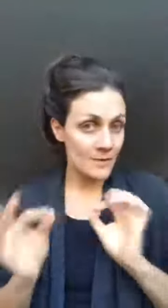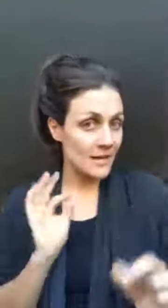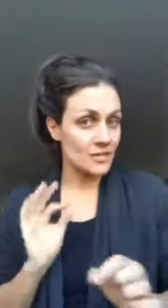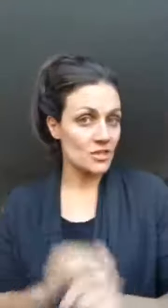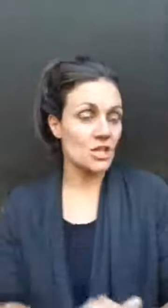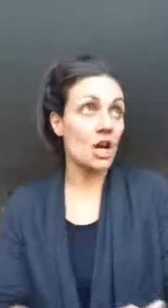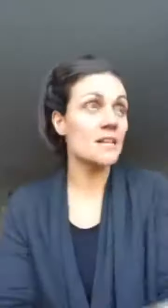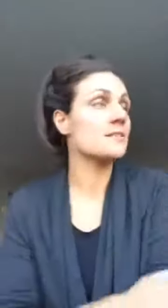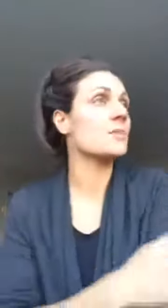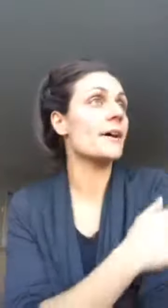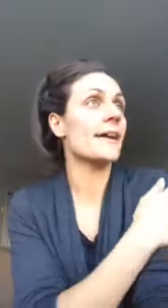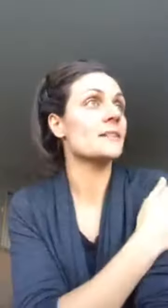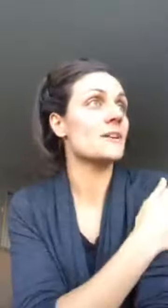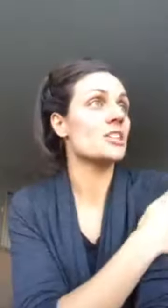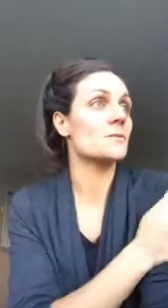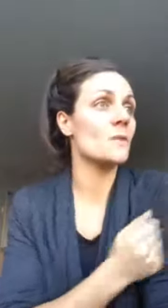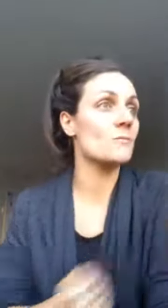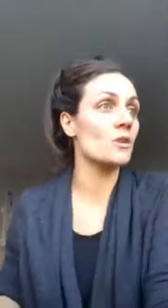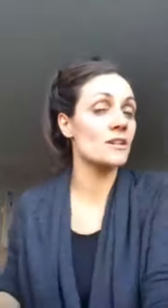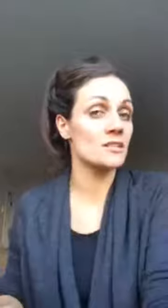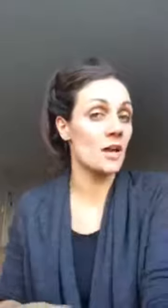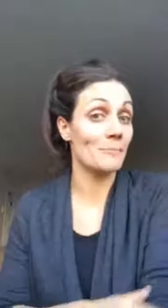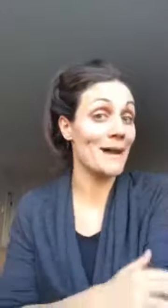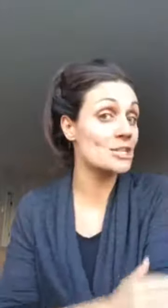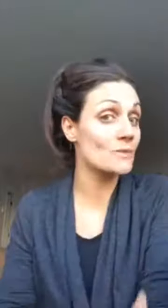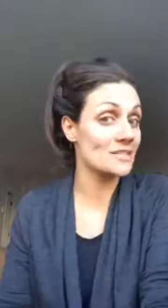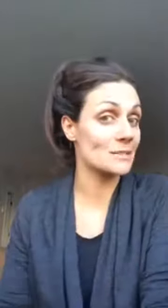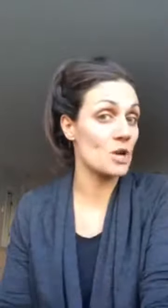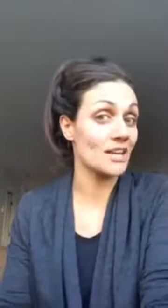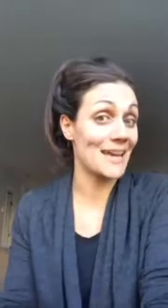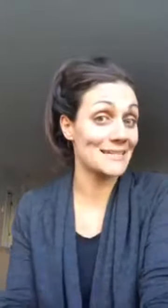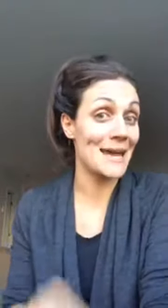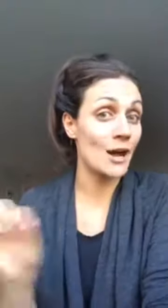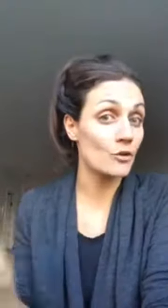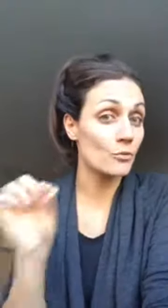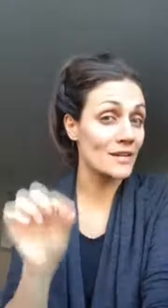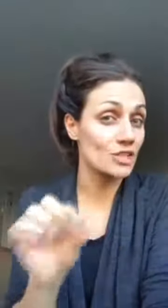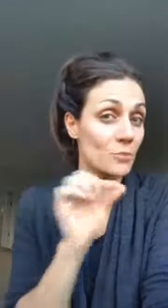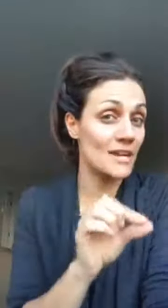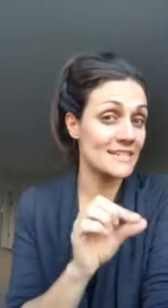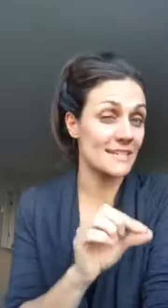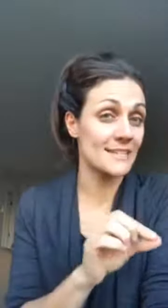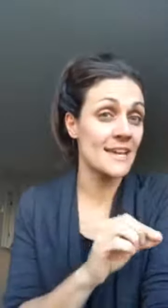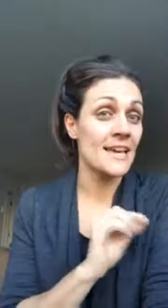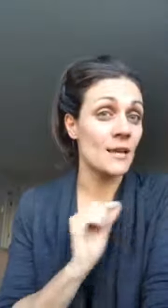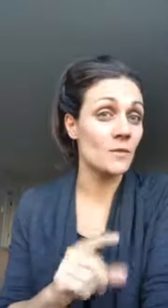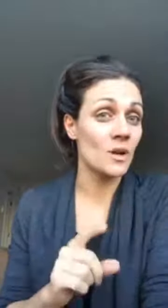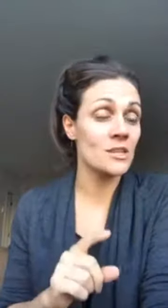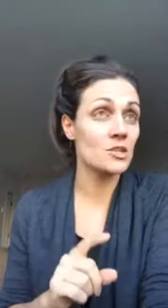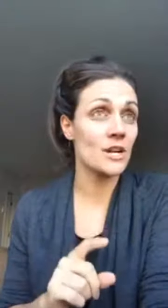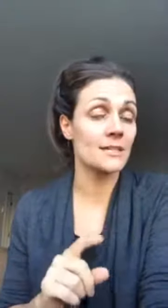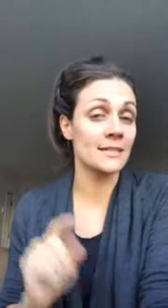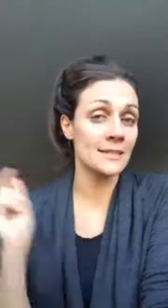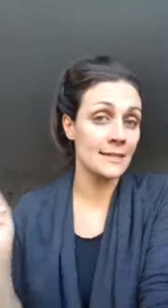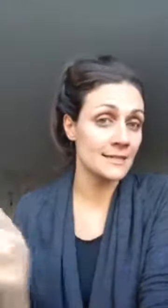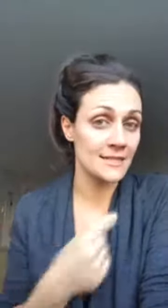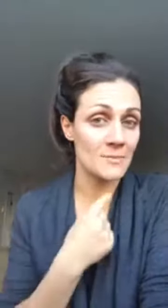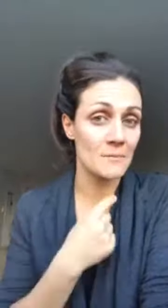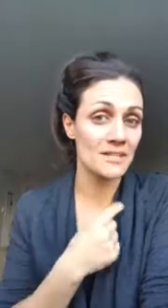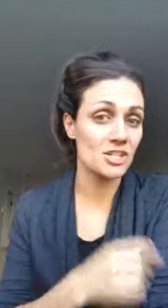mind there's an awesome podcast by james wedmore it's on mind your business podcast how to raise your prices if you want the direct link send me a message i